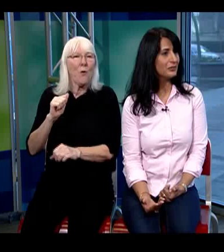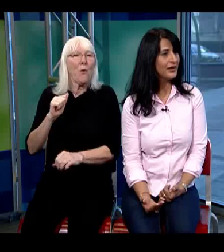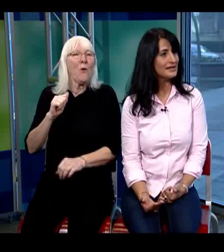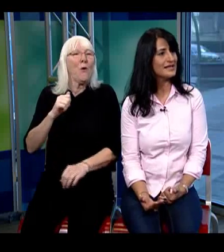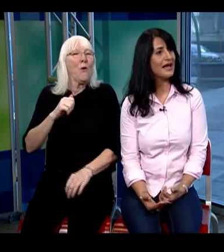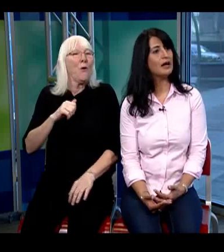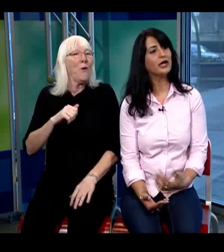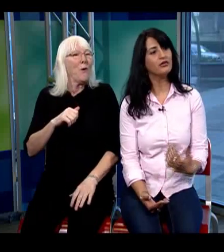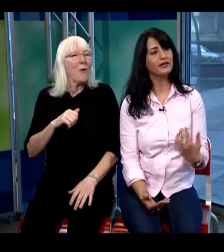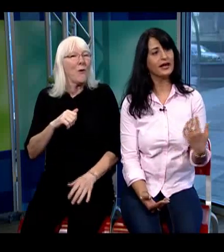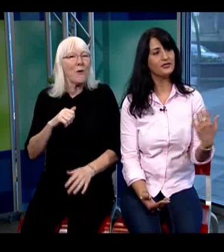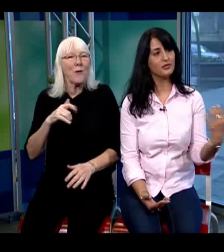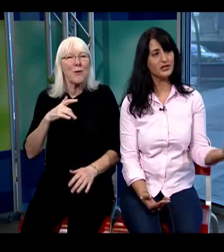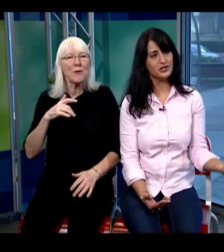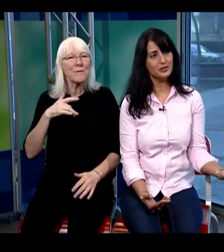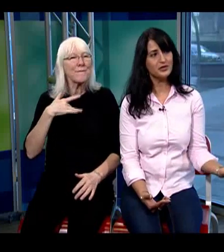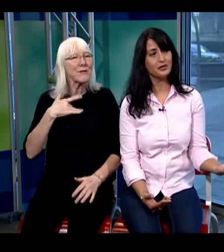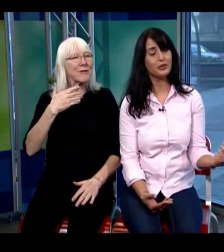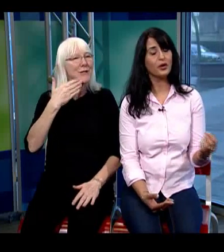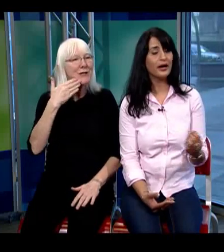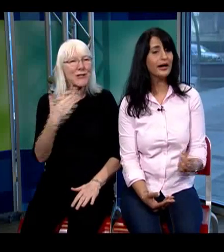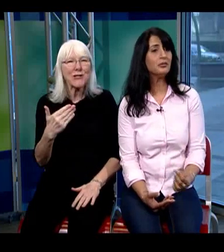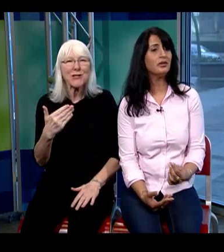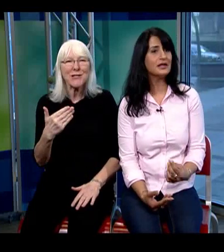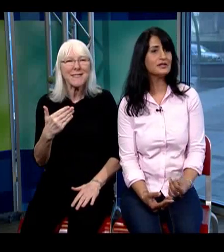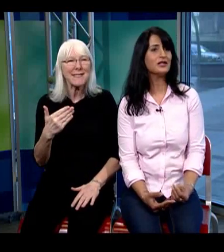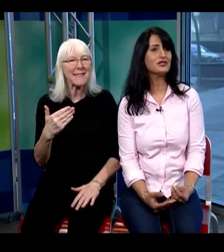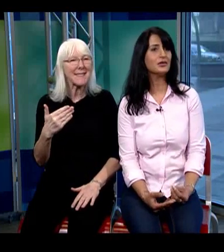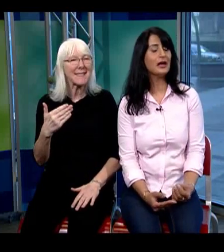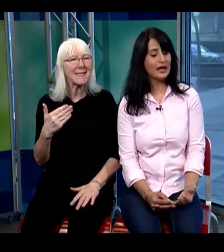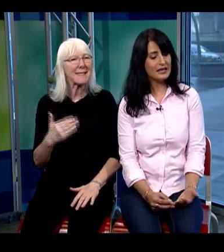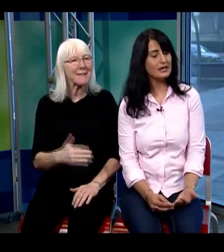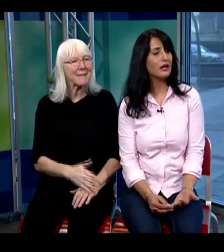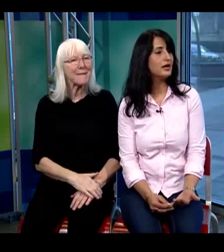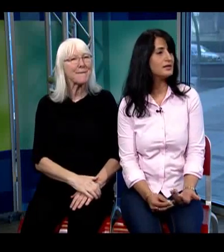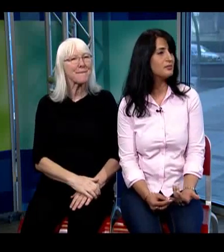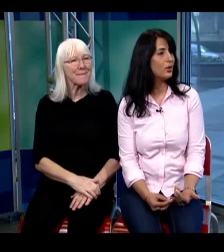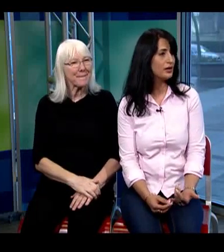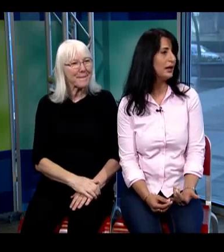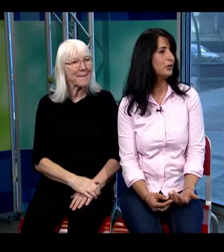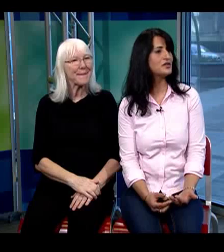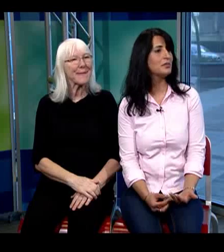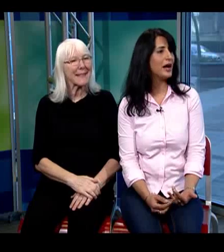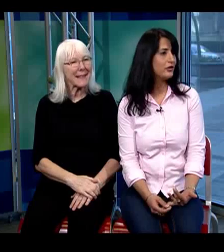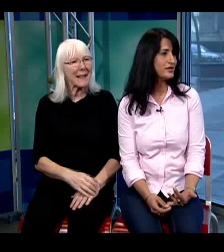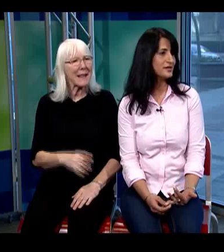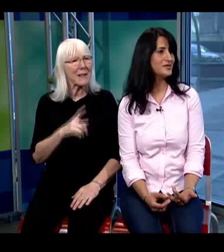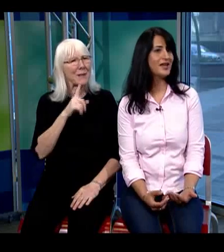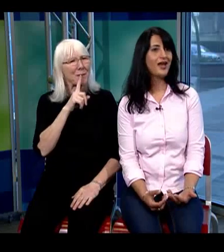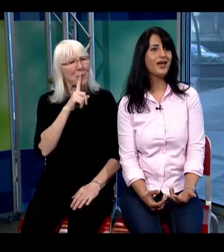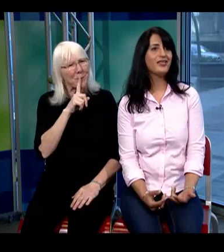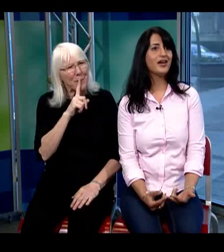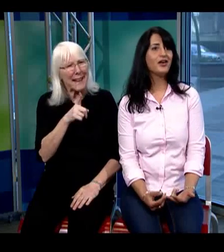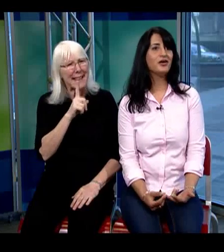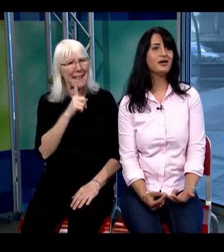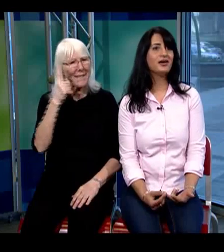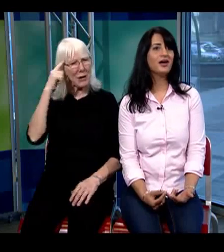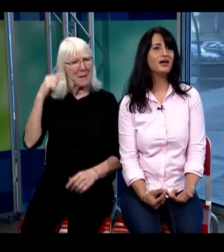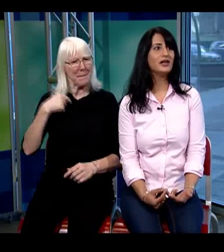place i'm hearing that from the interpreter but what i am listening to is the client's body language the mannerisms their their